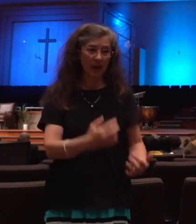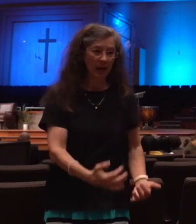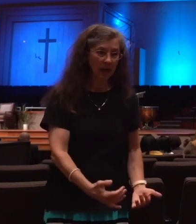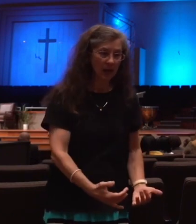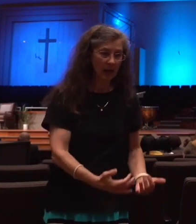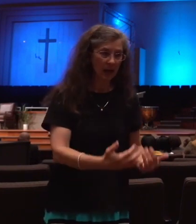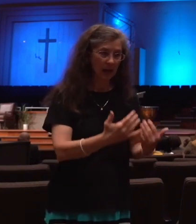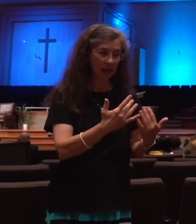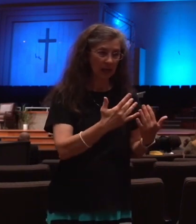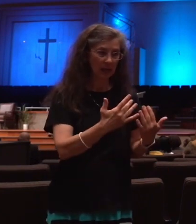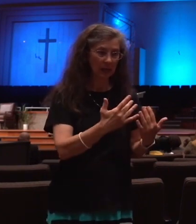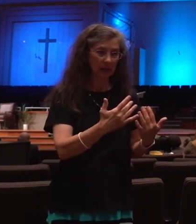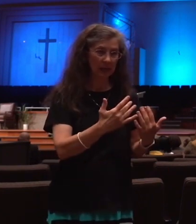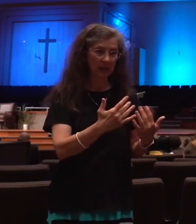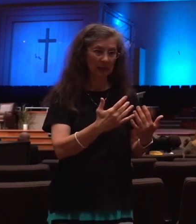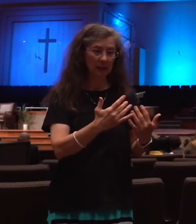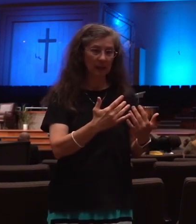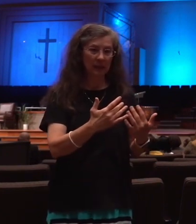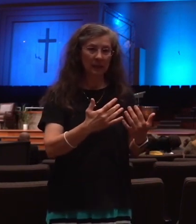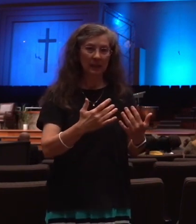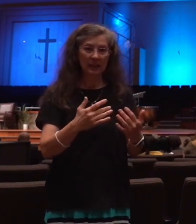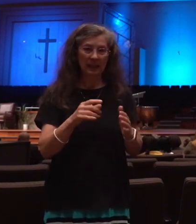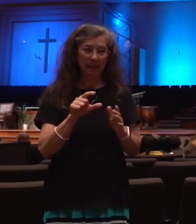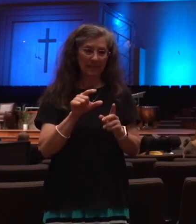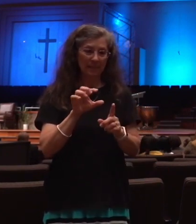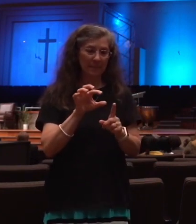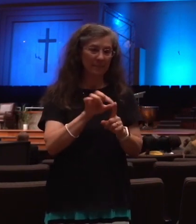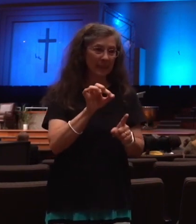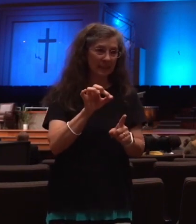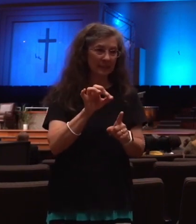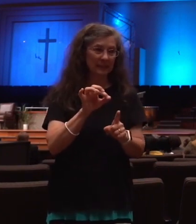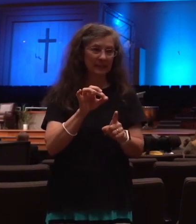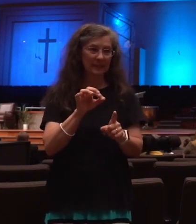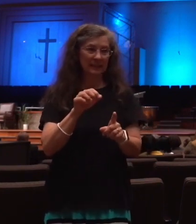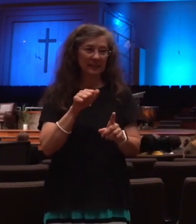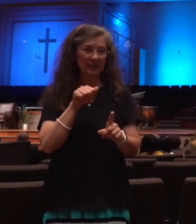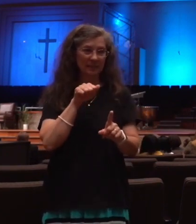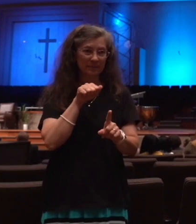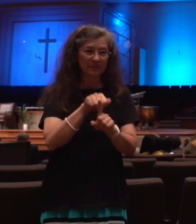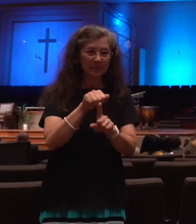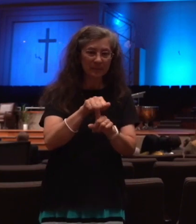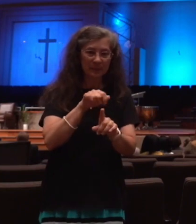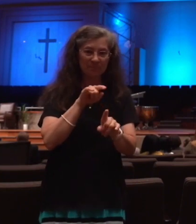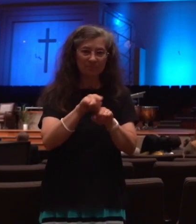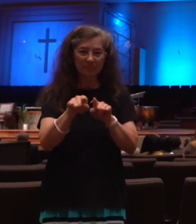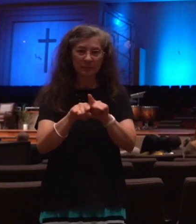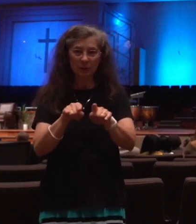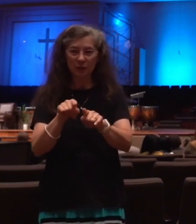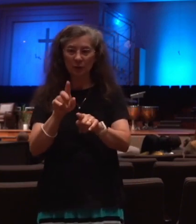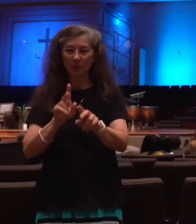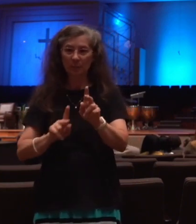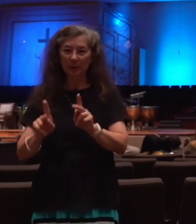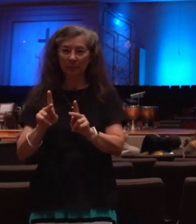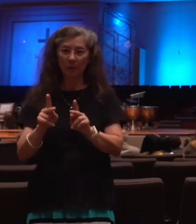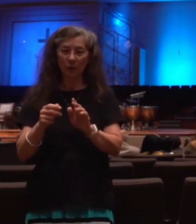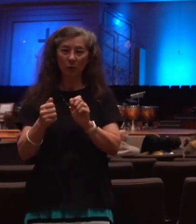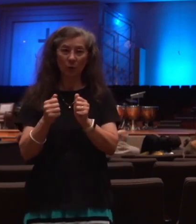of locusts, but they have a sting like a scorpion and they torment men who took the mark of the beast for five months,